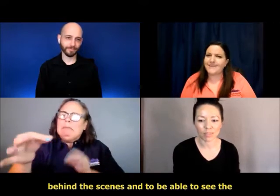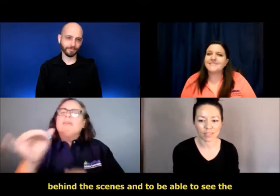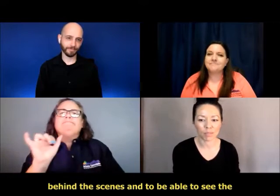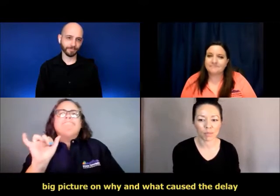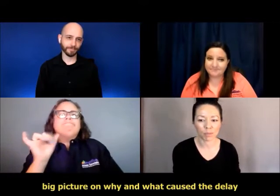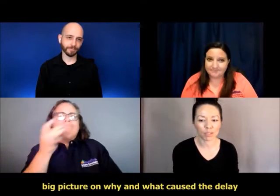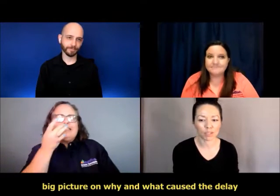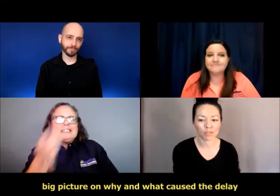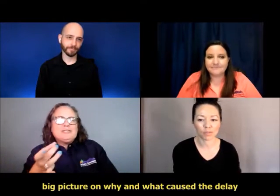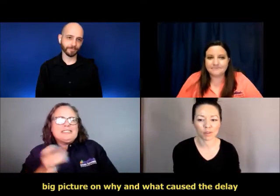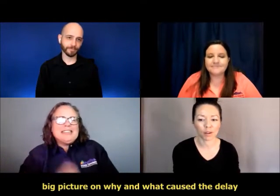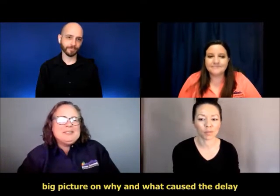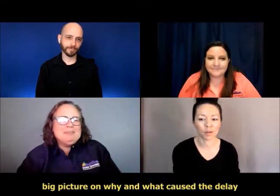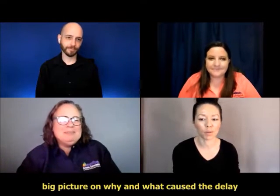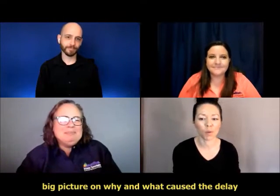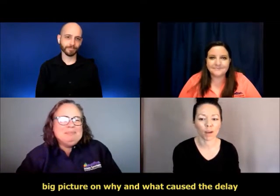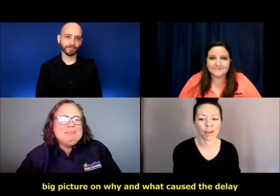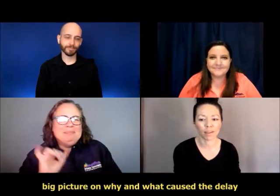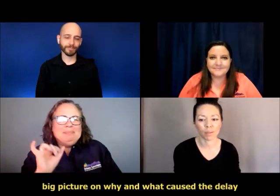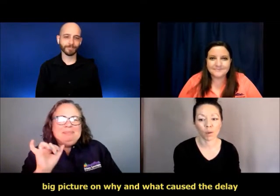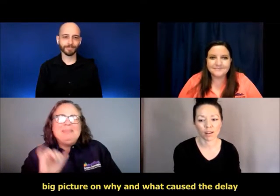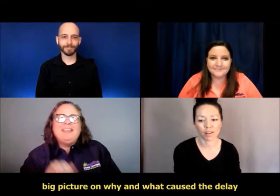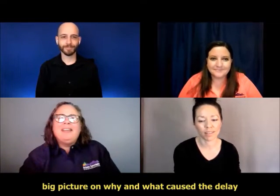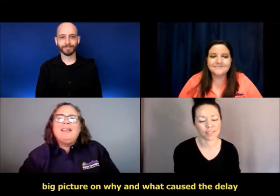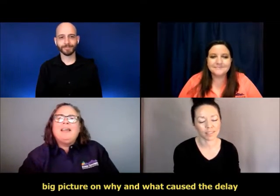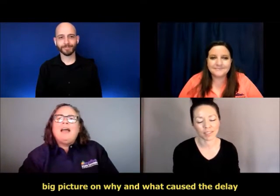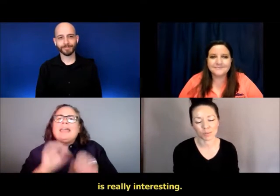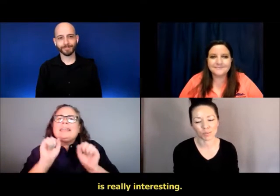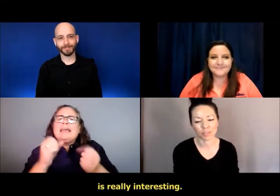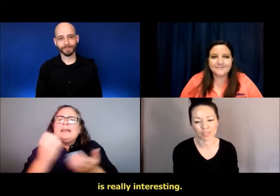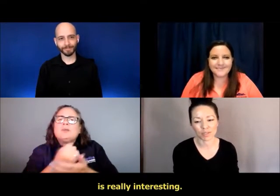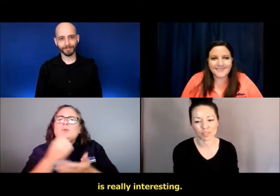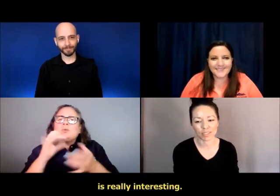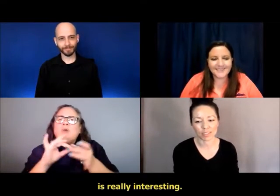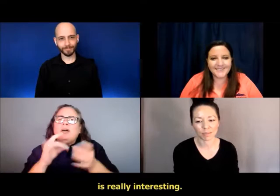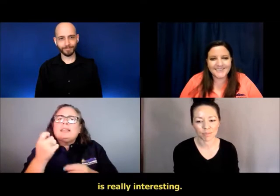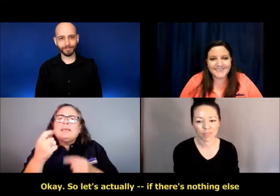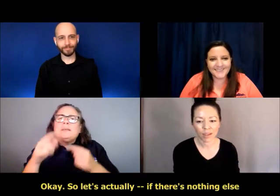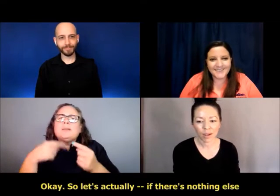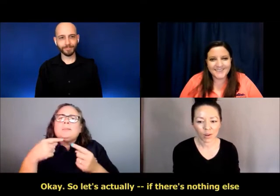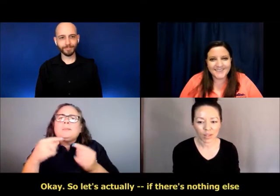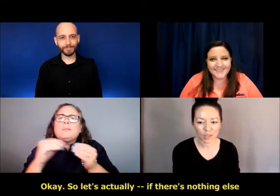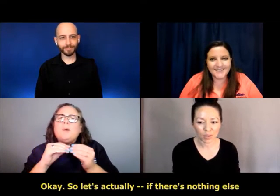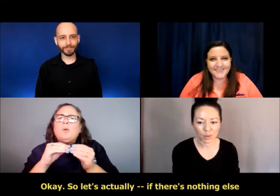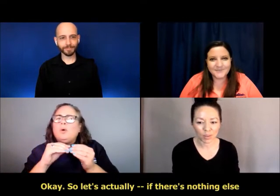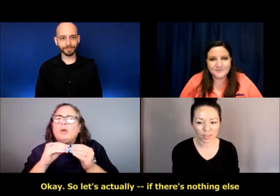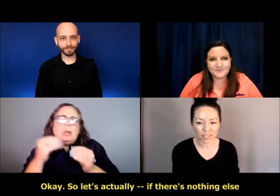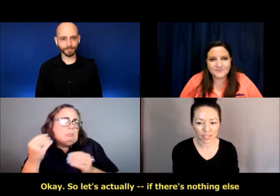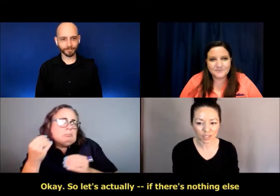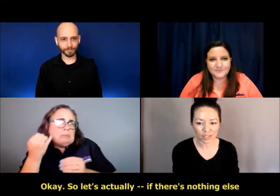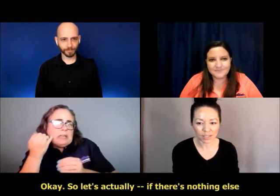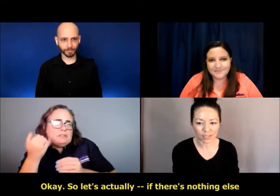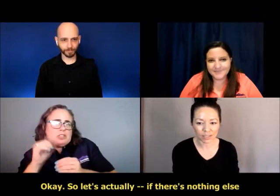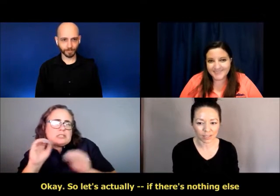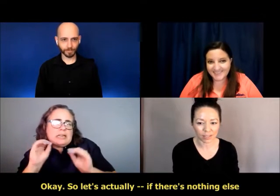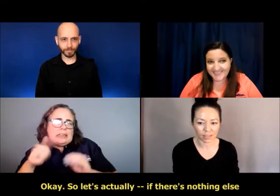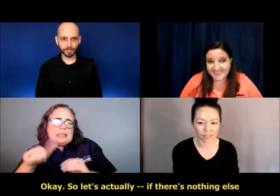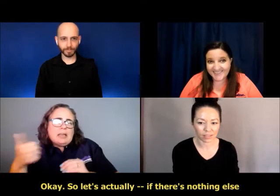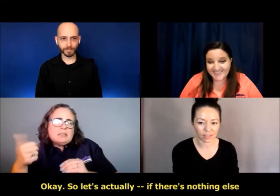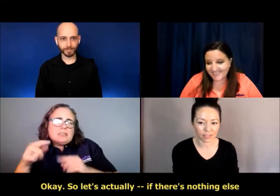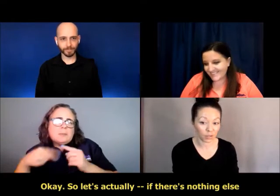And to be able to see the big picture on why and what caused the delay is really interesting. Okay. So, let's actually,